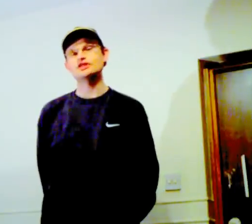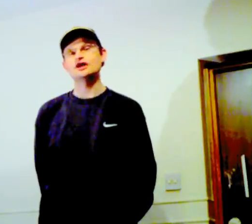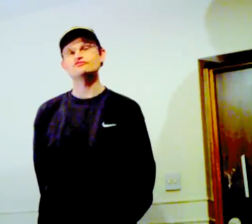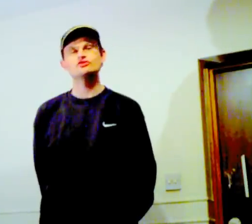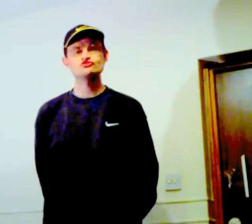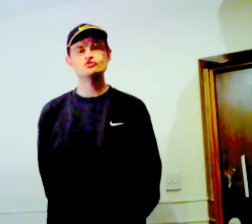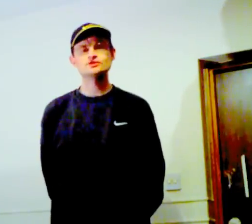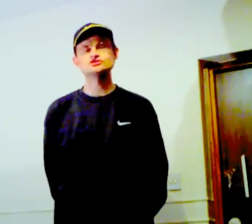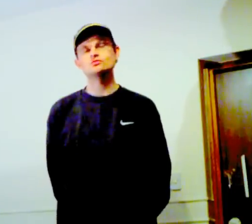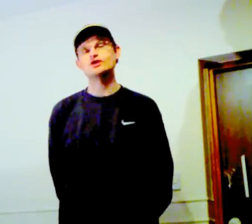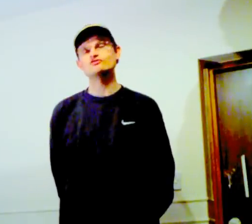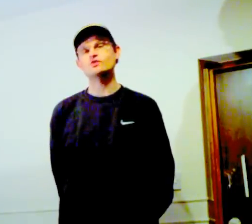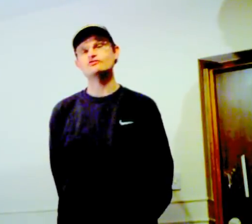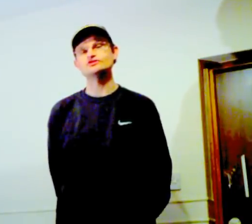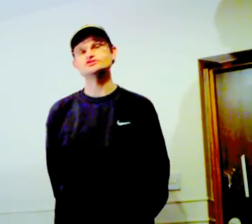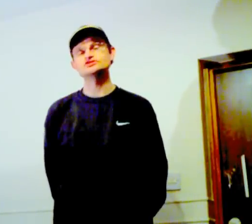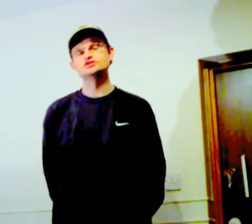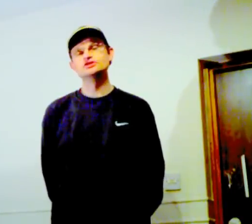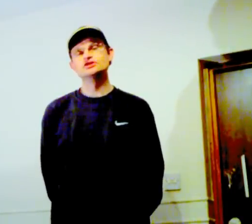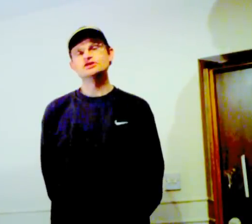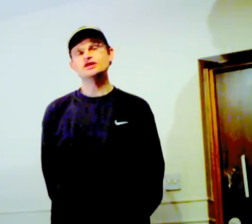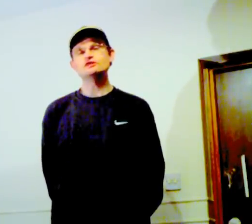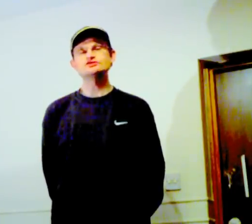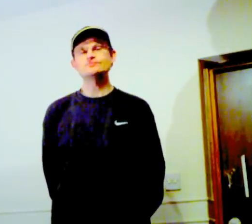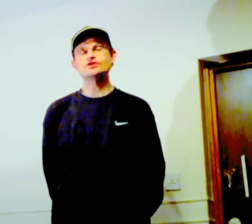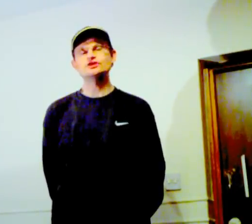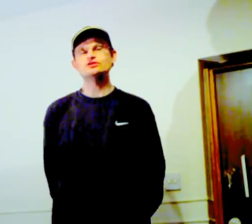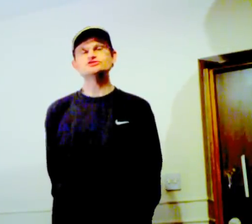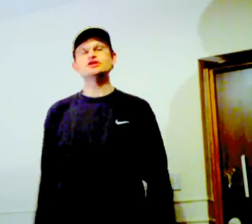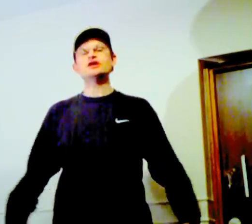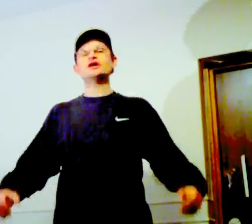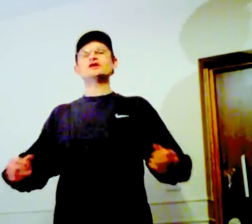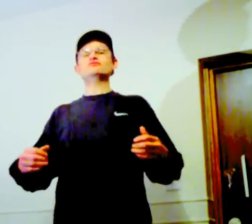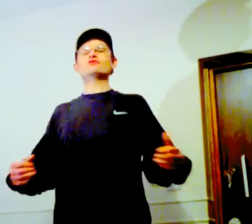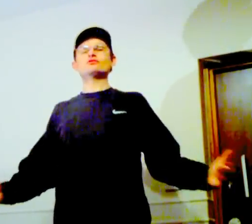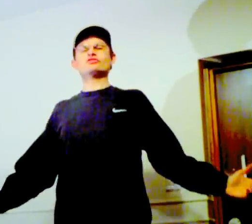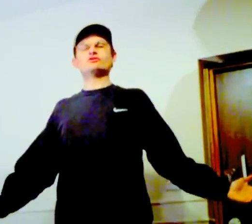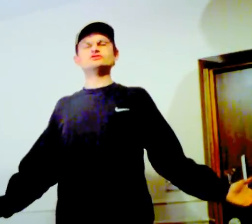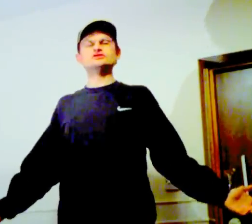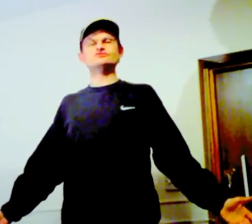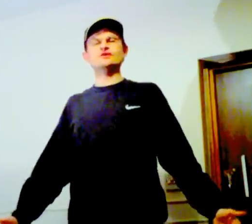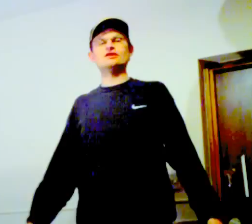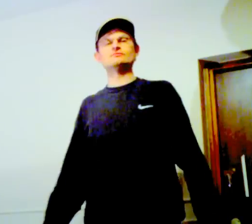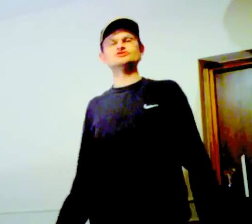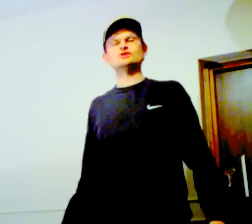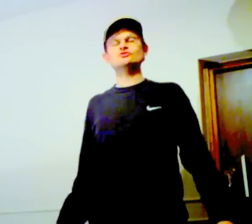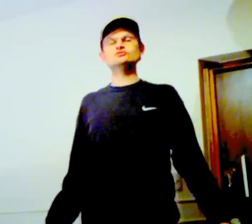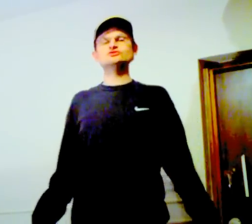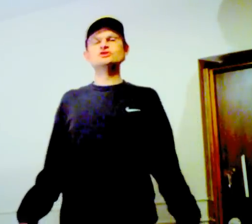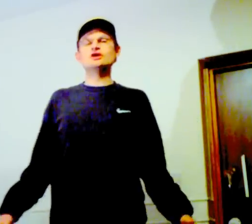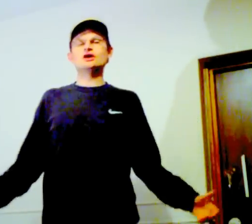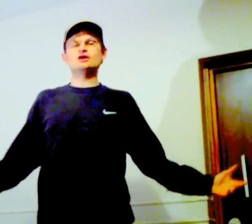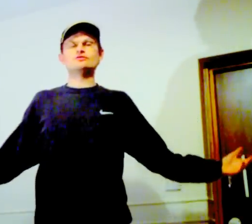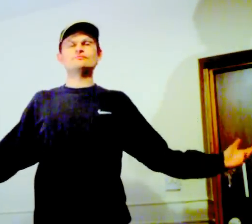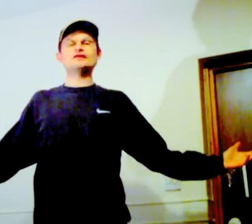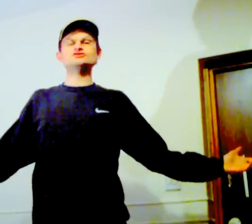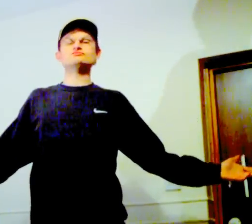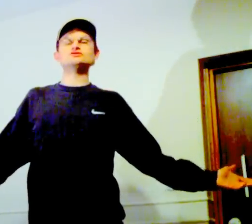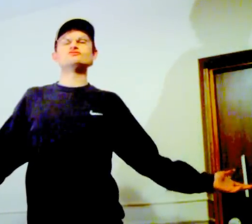life, not too much in the way of worries. He held his body not in a very authoritative manner. mean, someone who is the managing director of